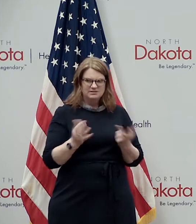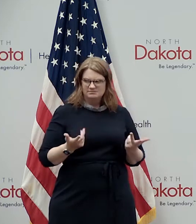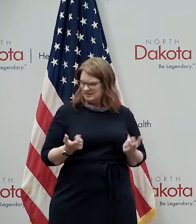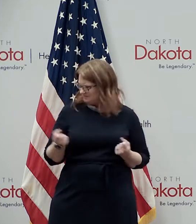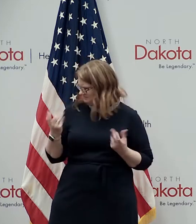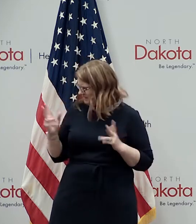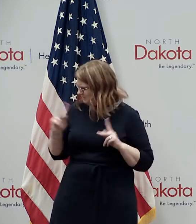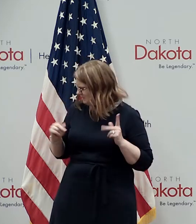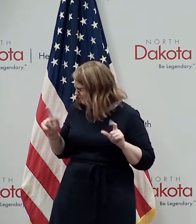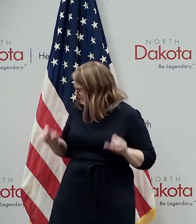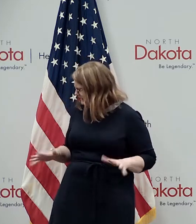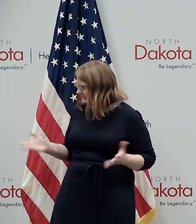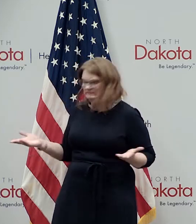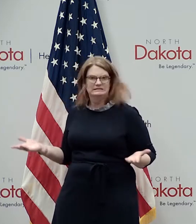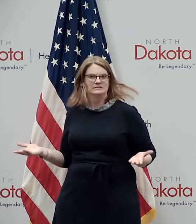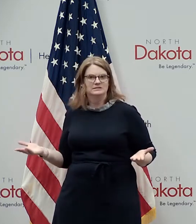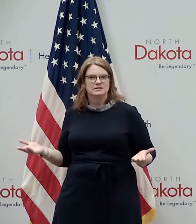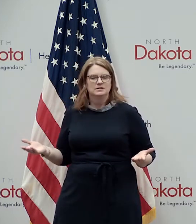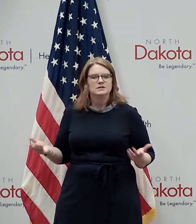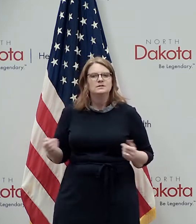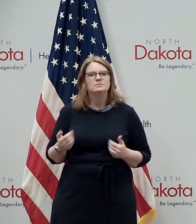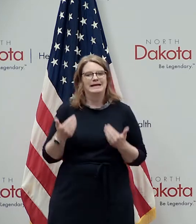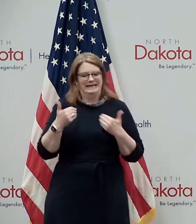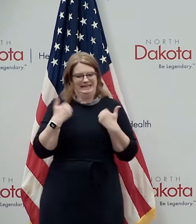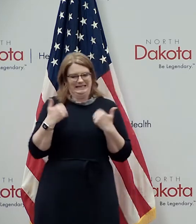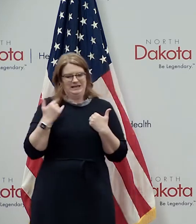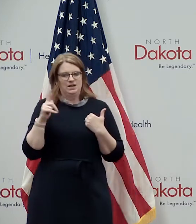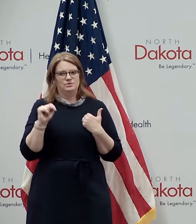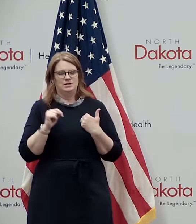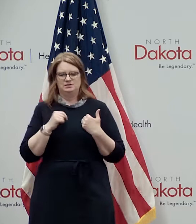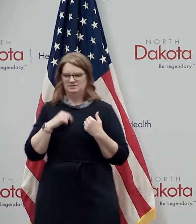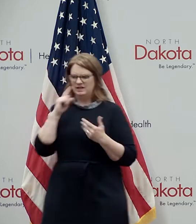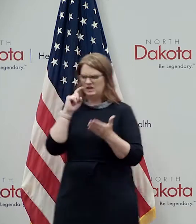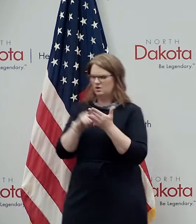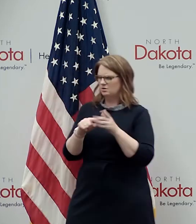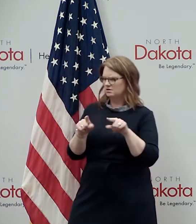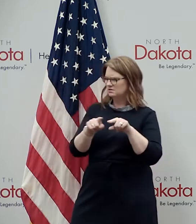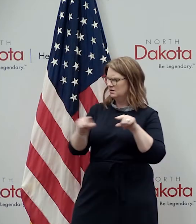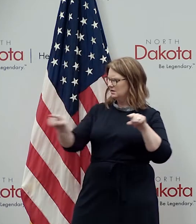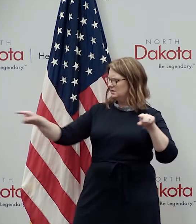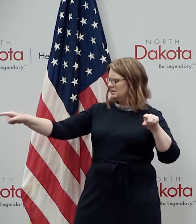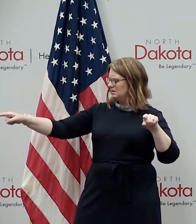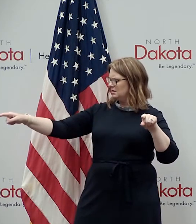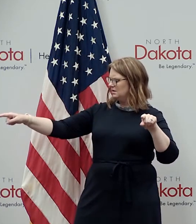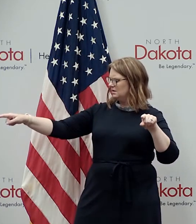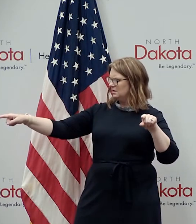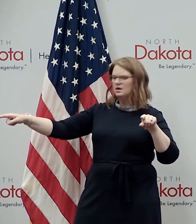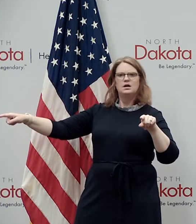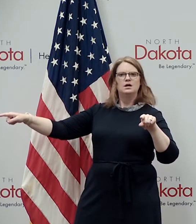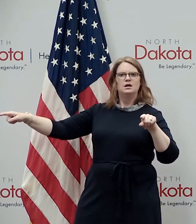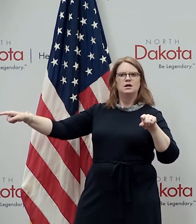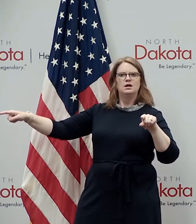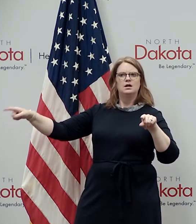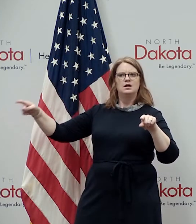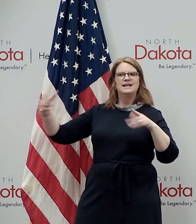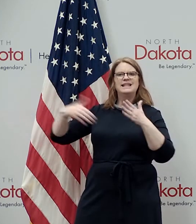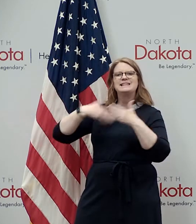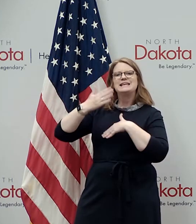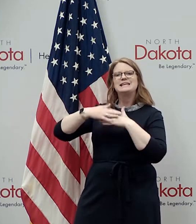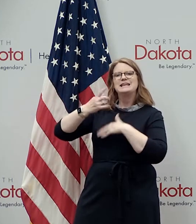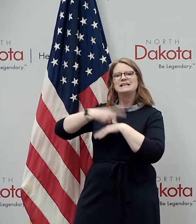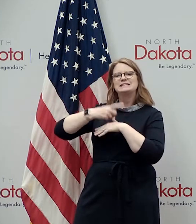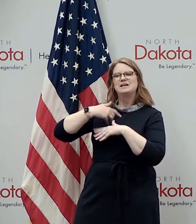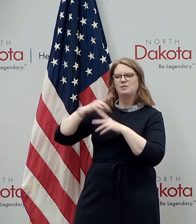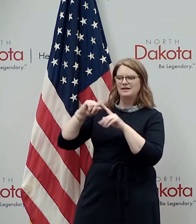want to test but a young lieutenant saw this back up and he knew he had a team that was set to go to jamestown the next day